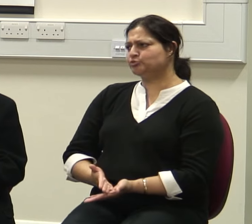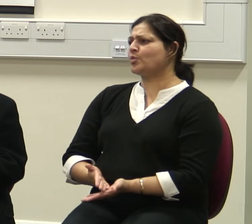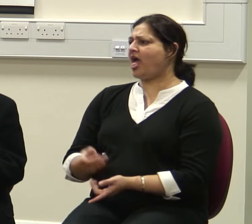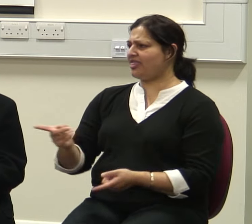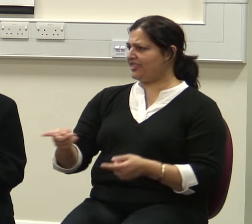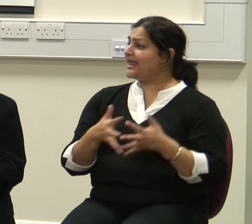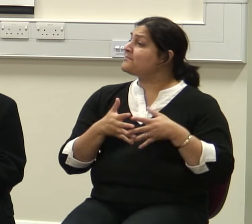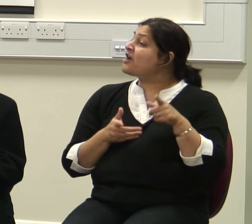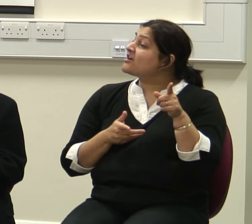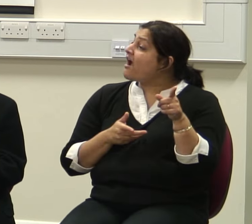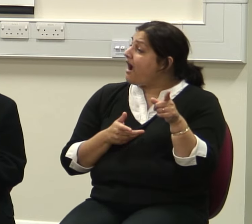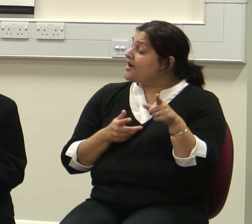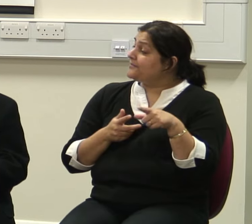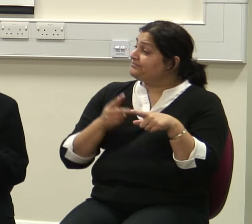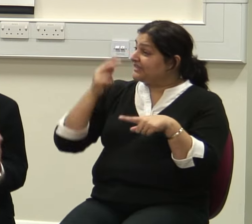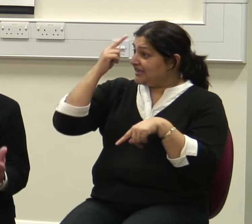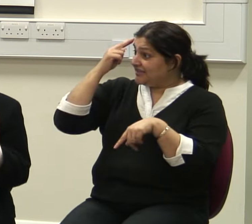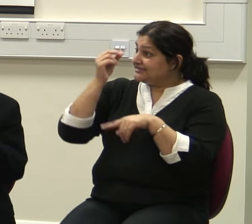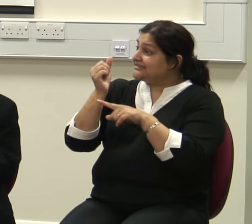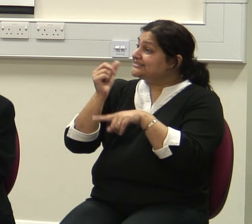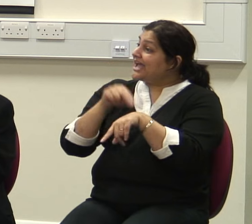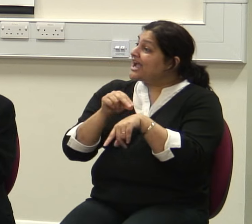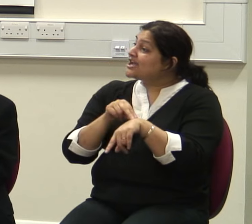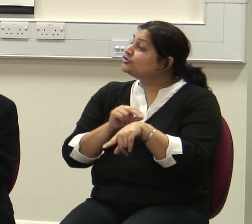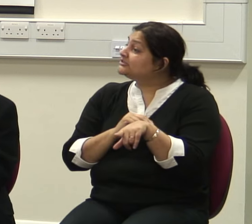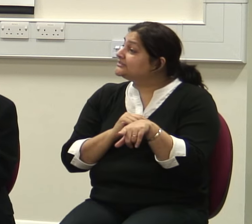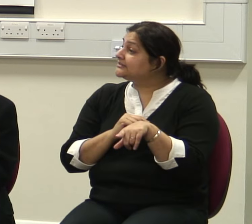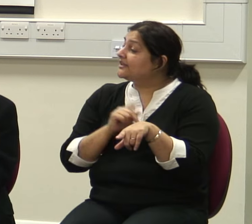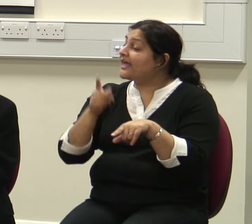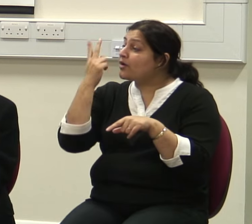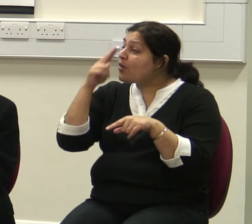Psychiatry and psychiatrists have often been called the sewers of society.